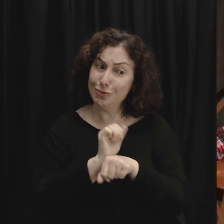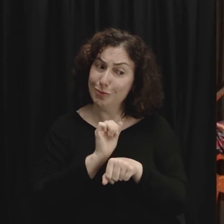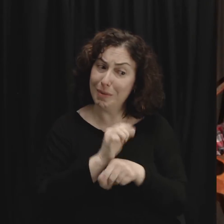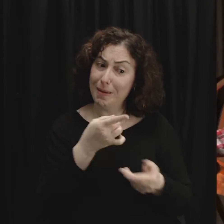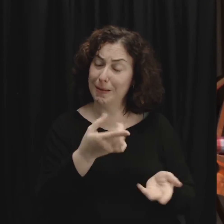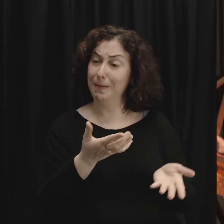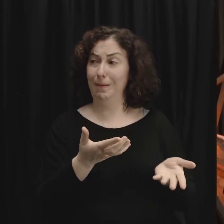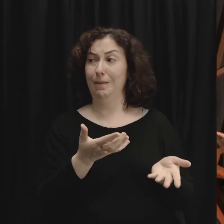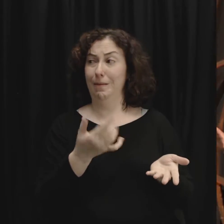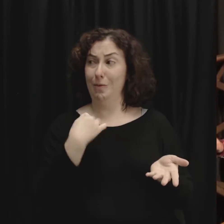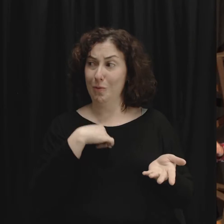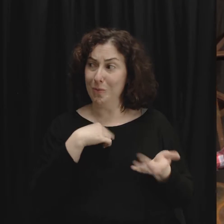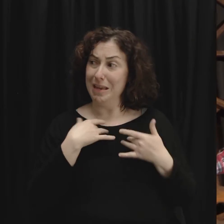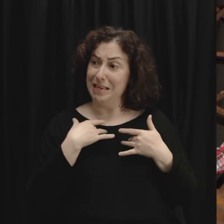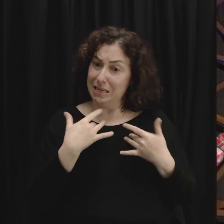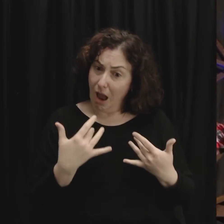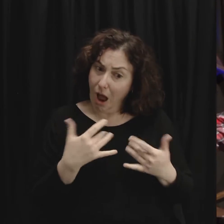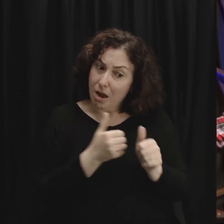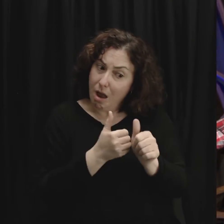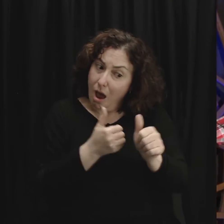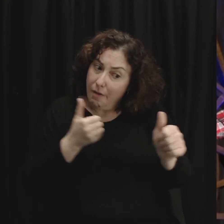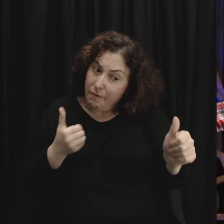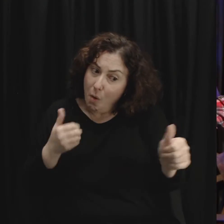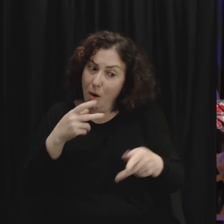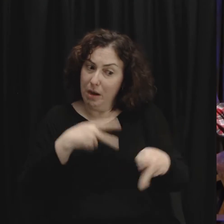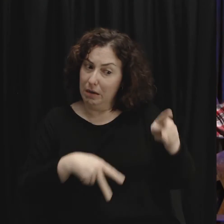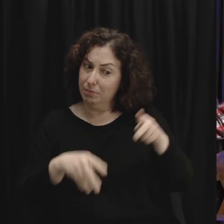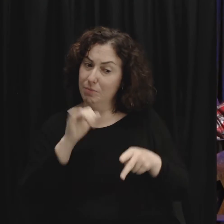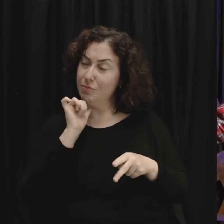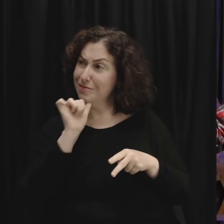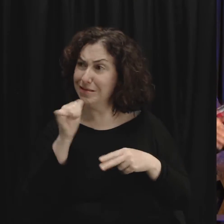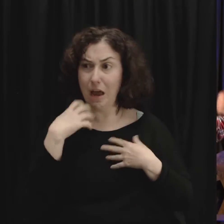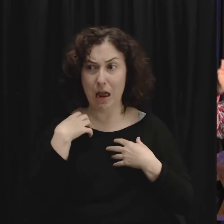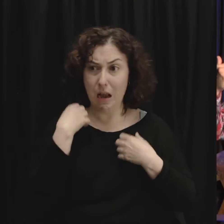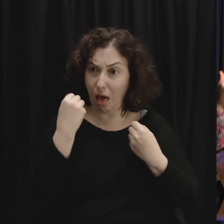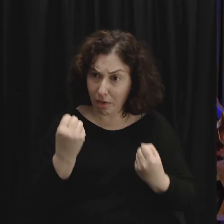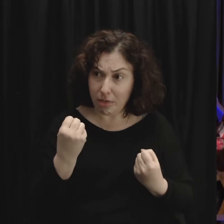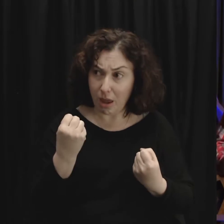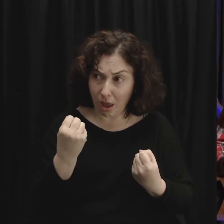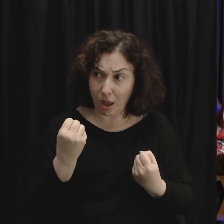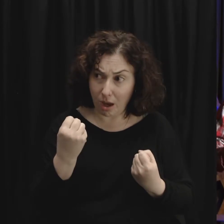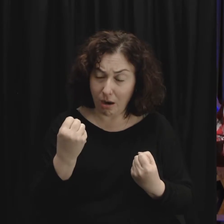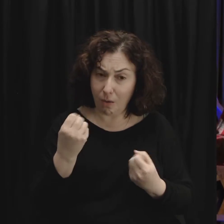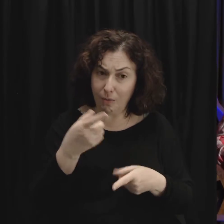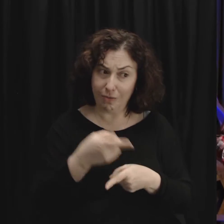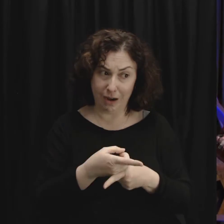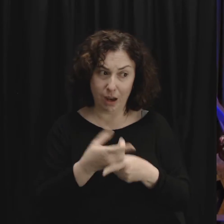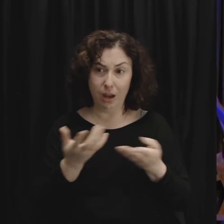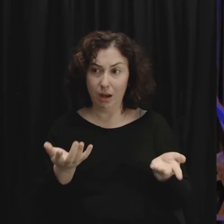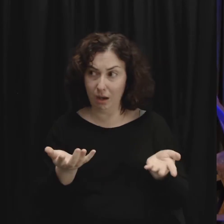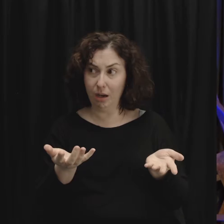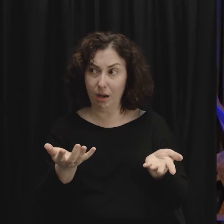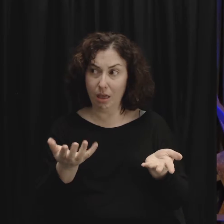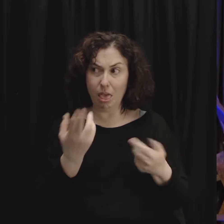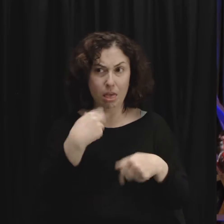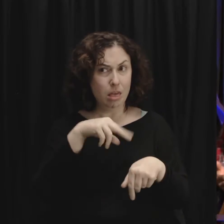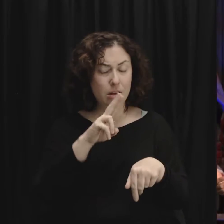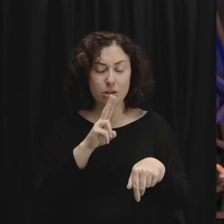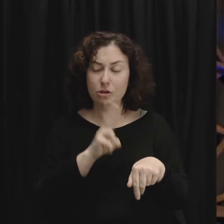shy away from and avoid unhealthy sick people when it comes to physical sickness and contagious diseases